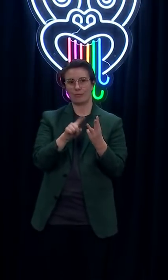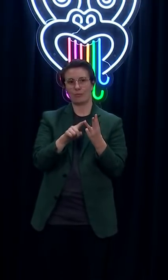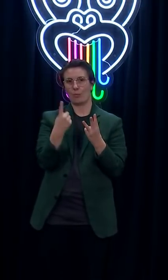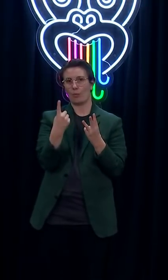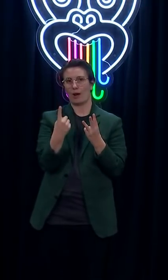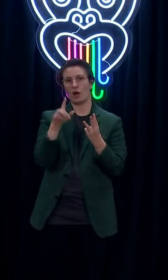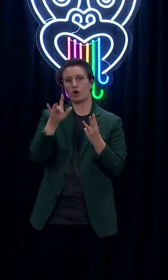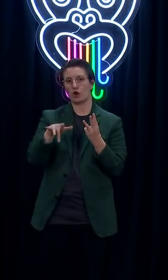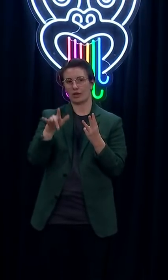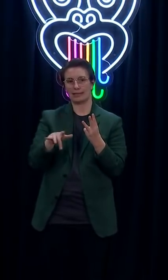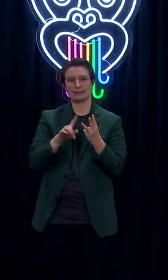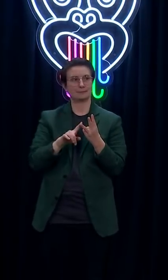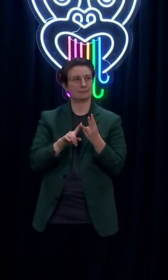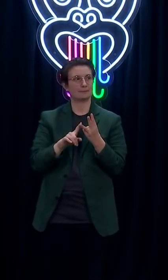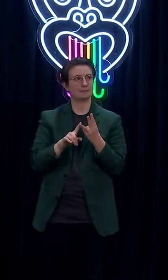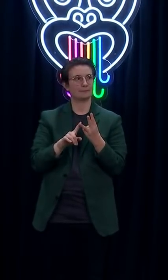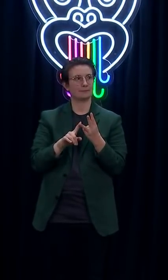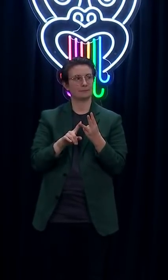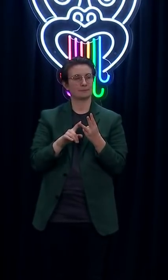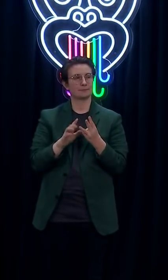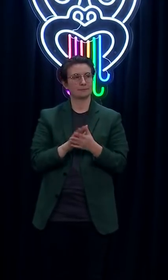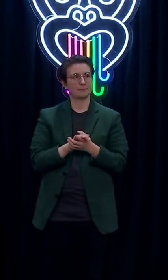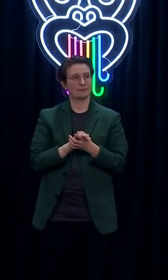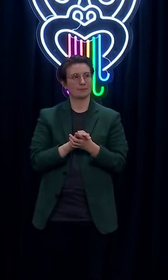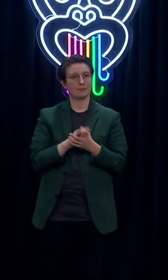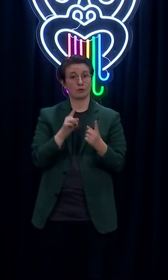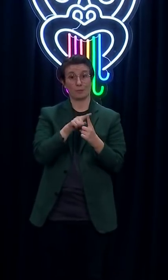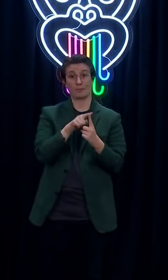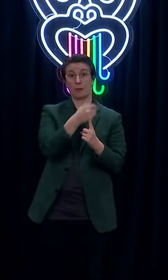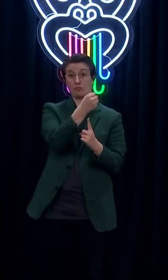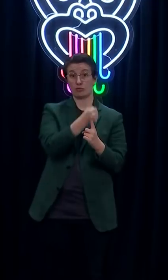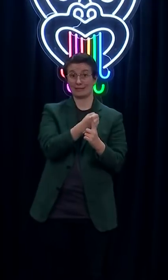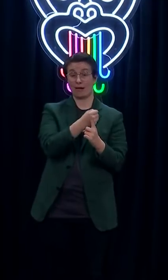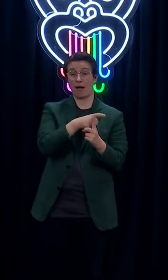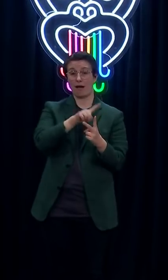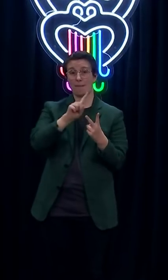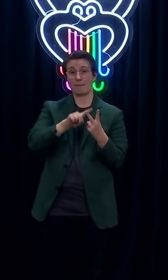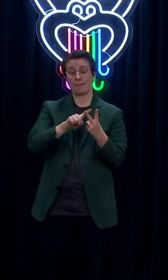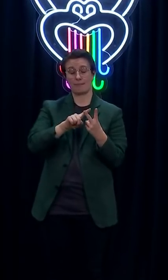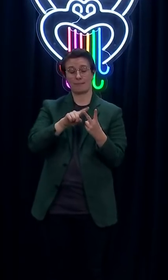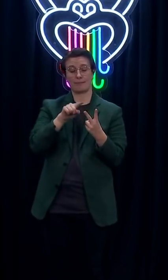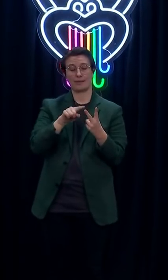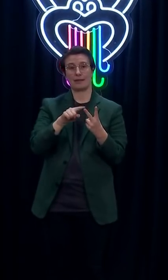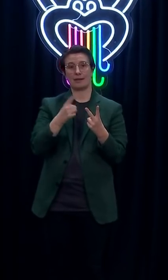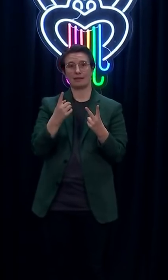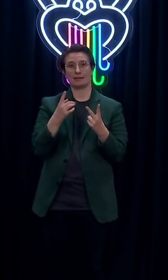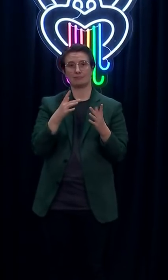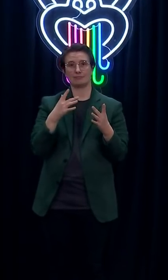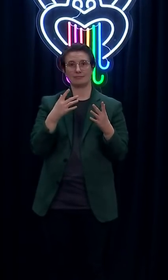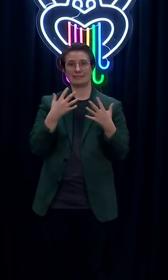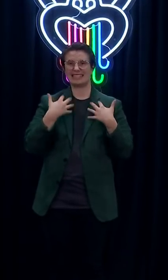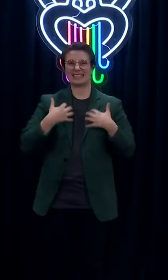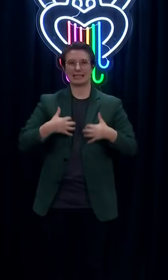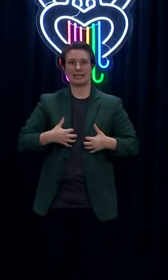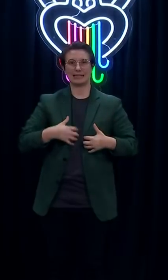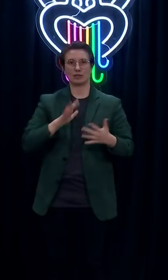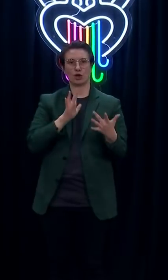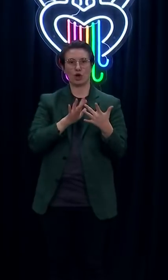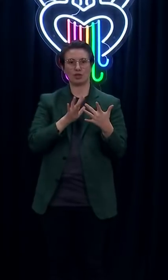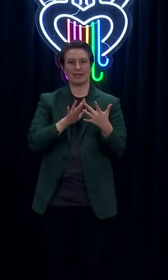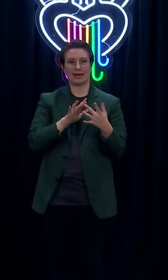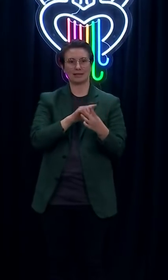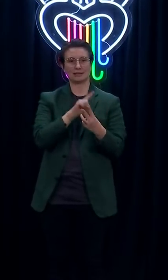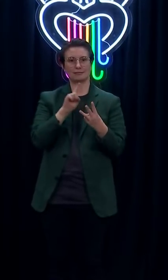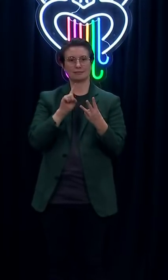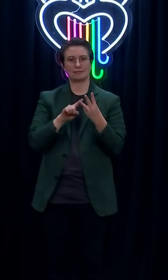is one, yes, one was a, what the public health service referred to as a disease contact and the other was a, was a known close